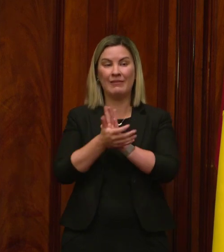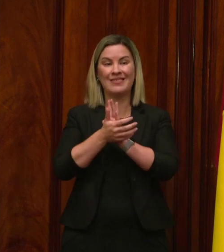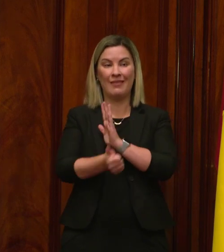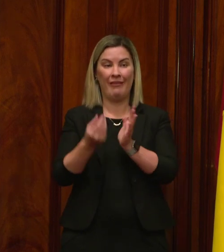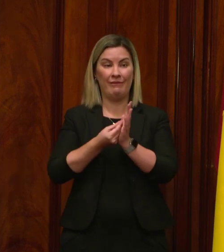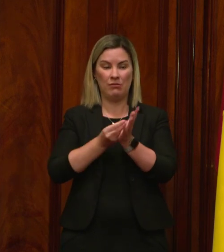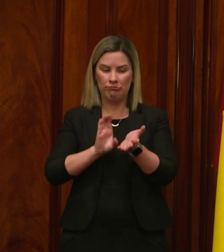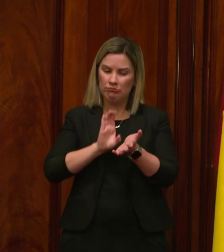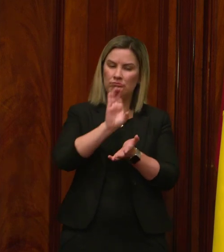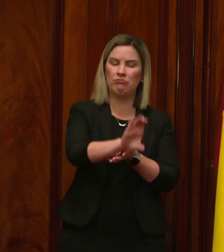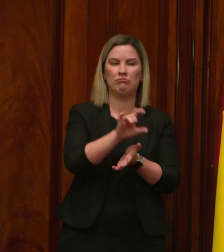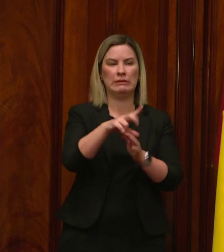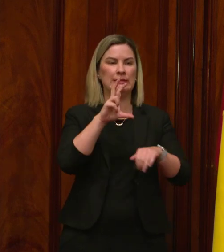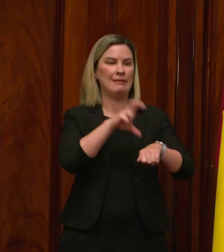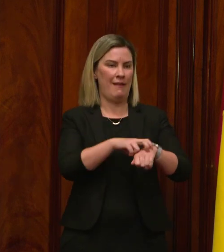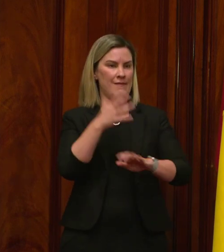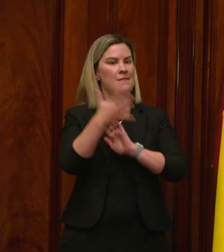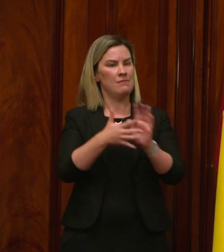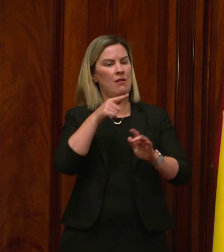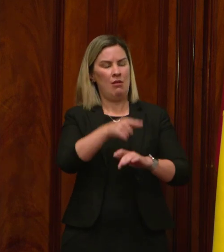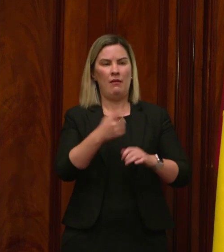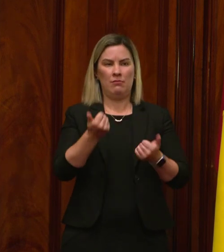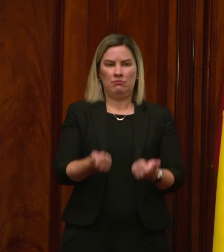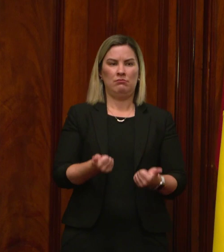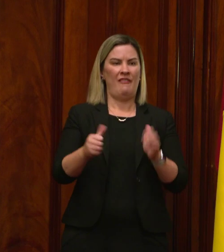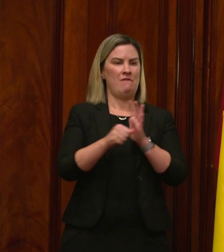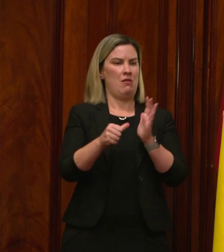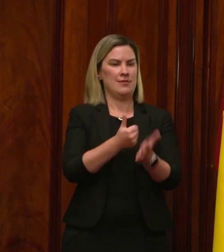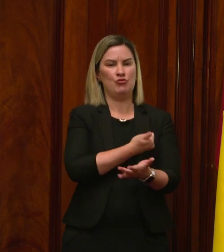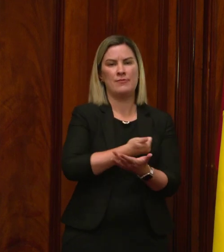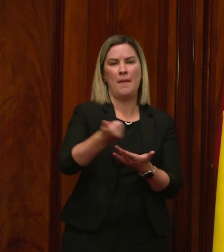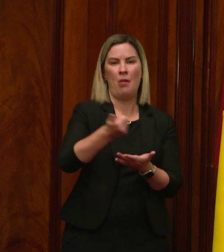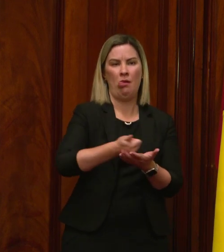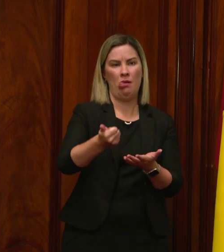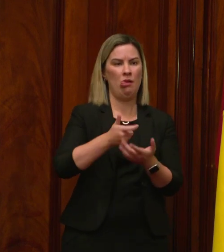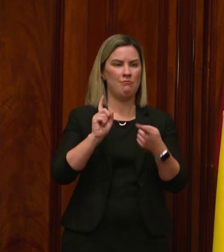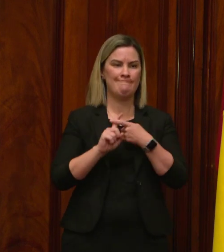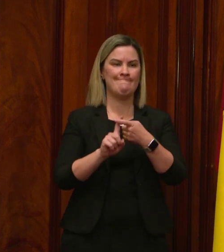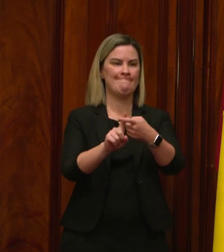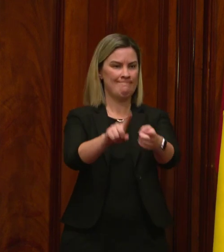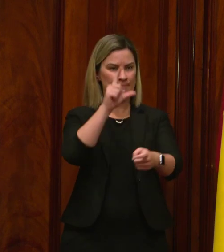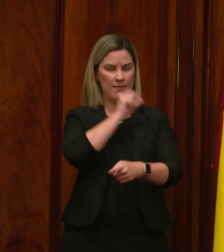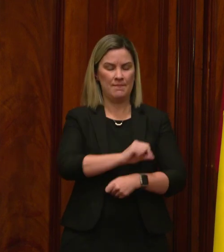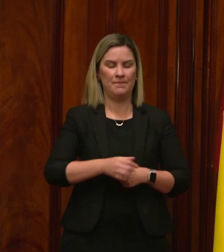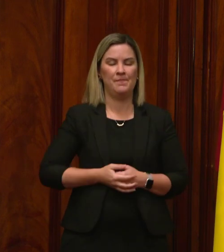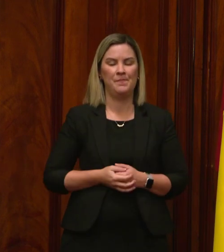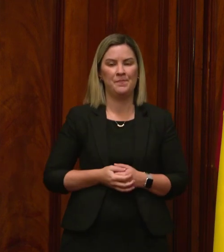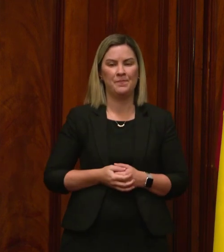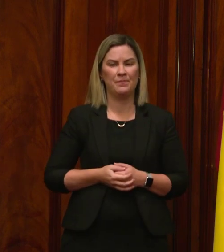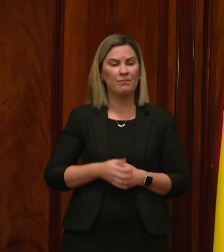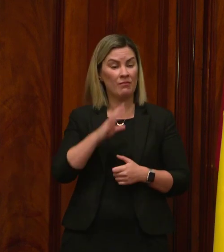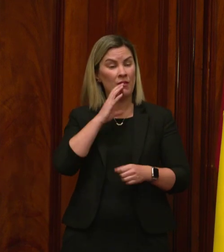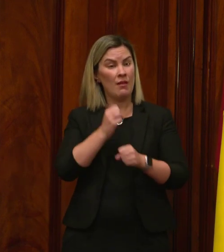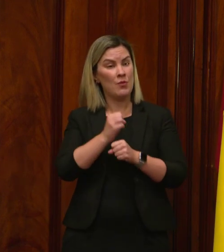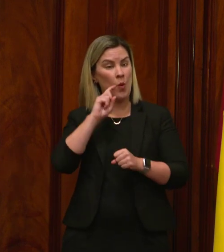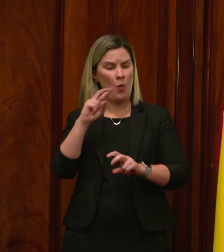to TAFE. This will provide TAFE with the financial stability it needs. The government will also conduct a comprehensive